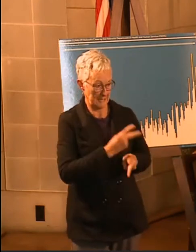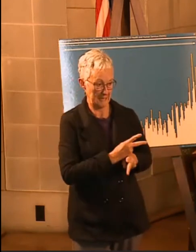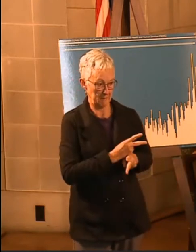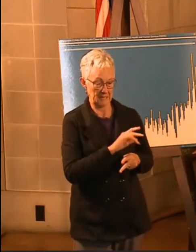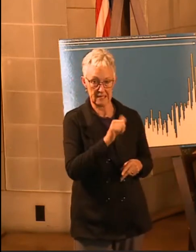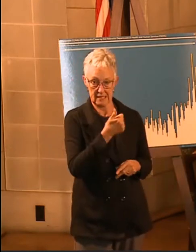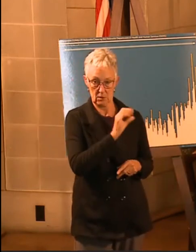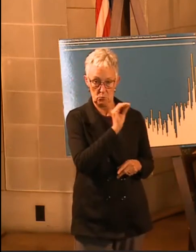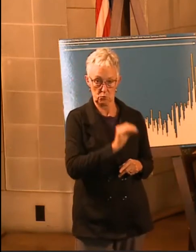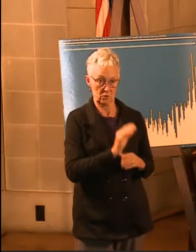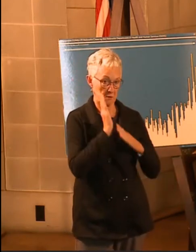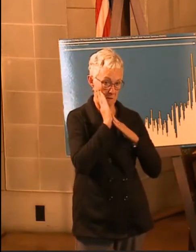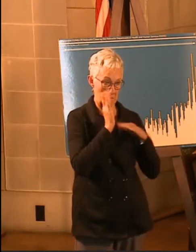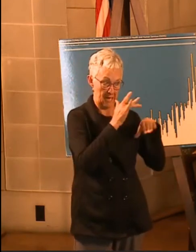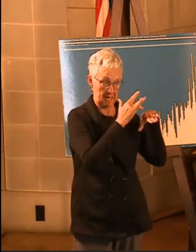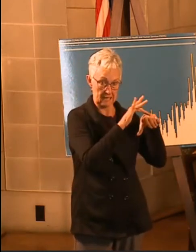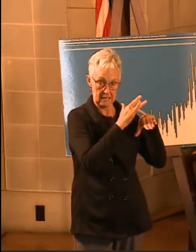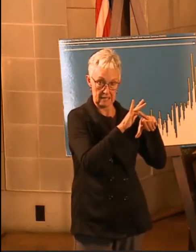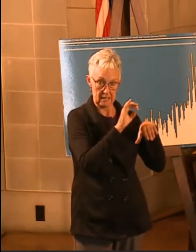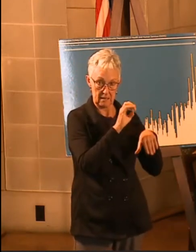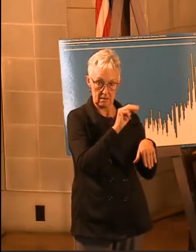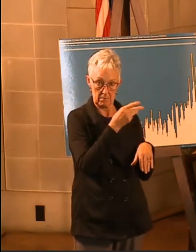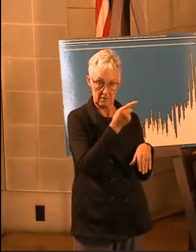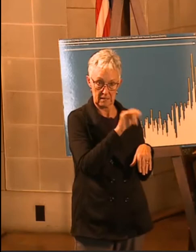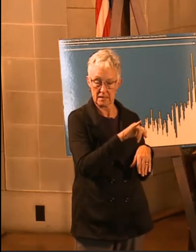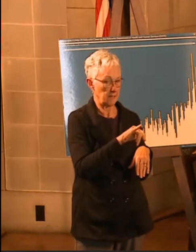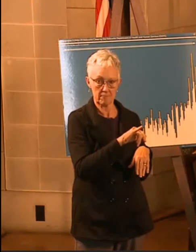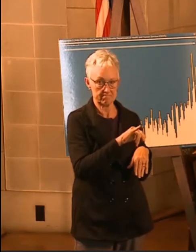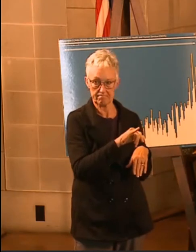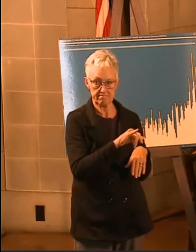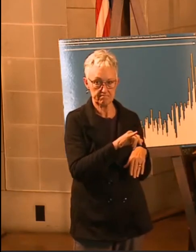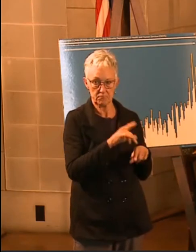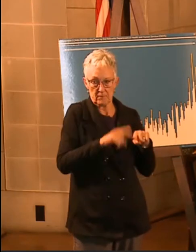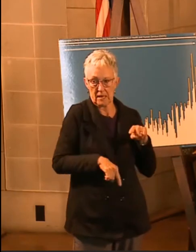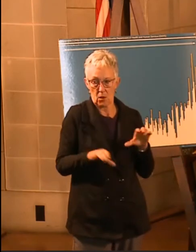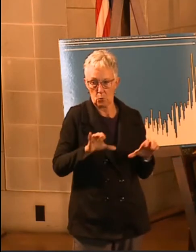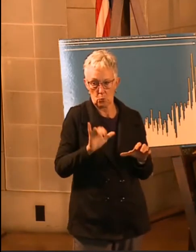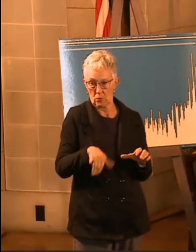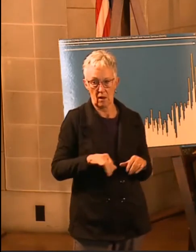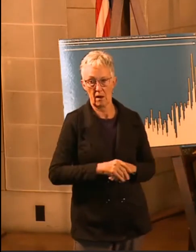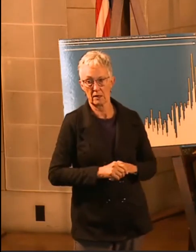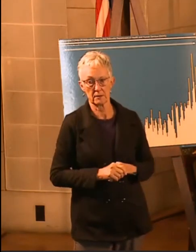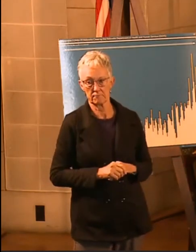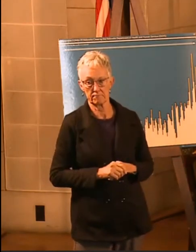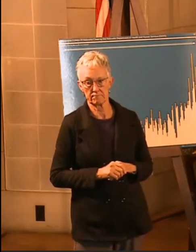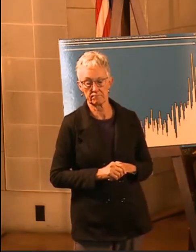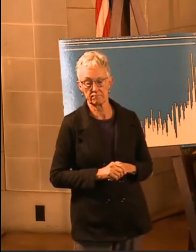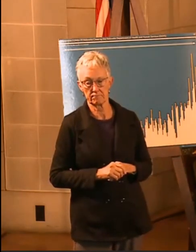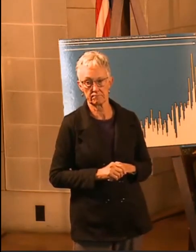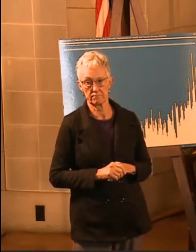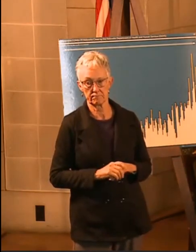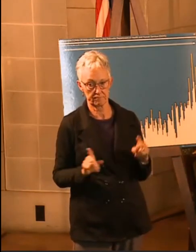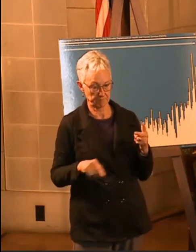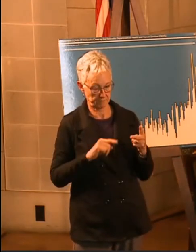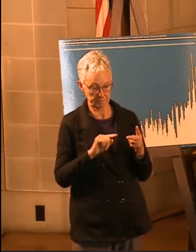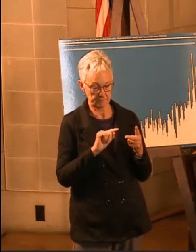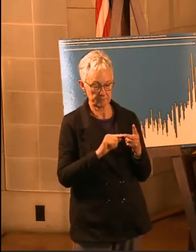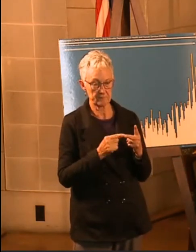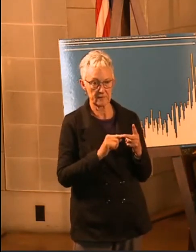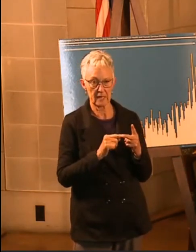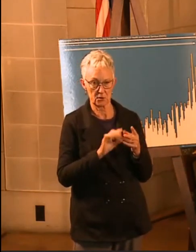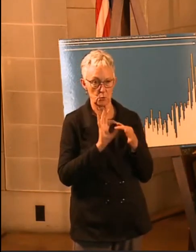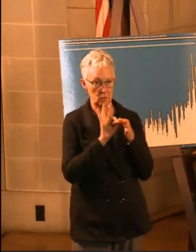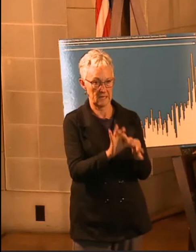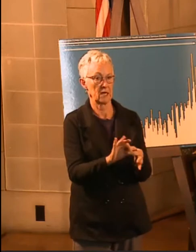ability to be able to do those elective surgeries. So that's the first change. The second has to do with indoor